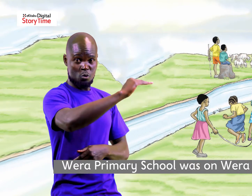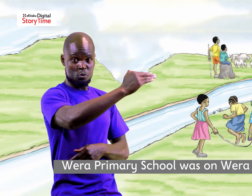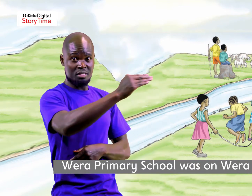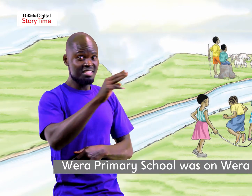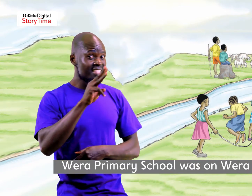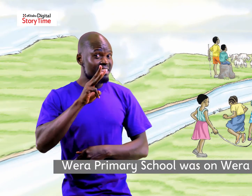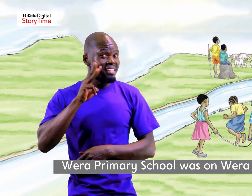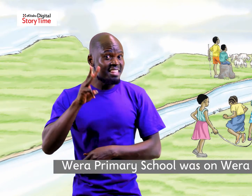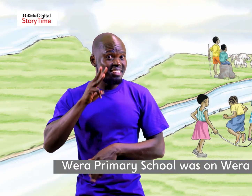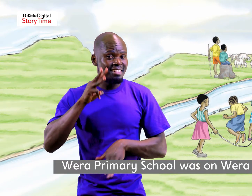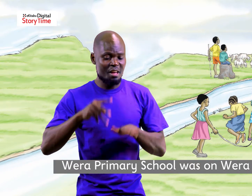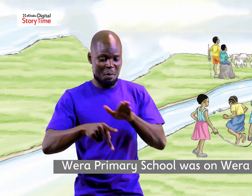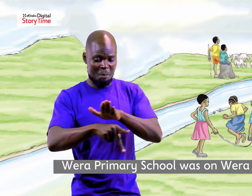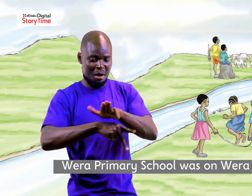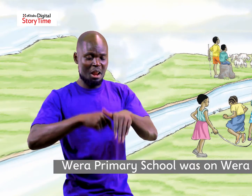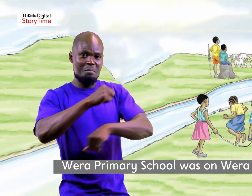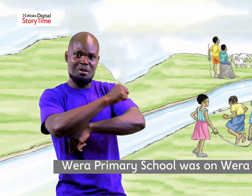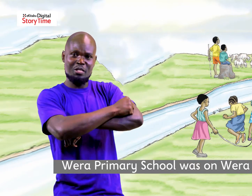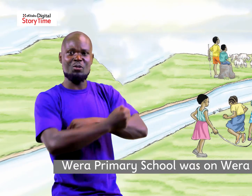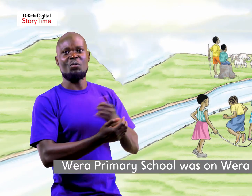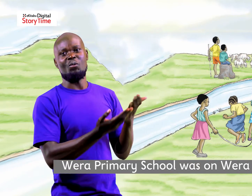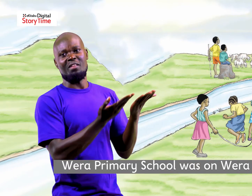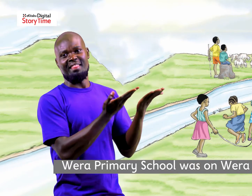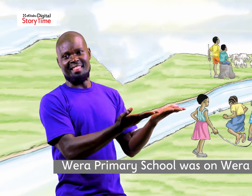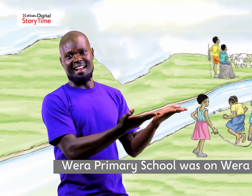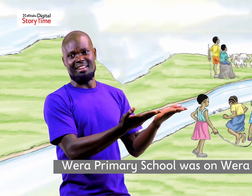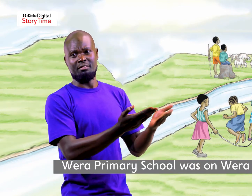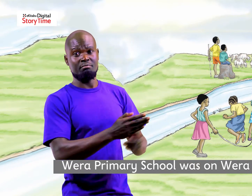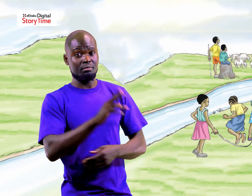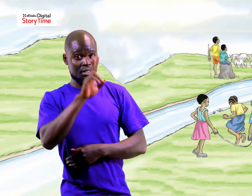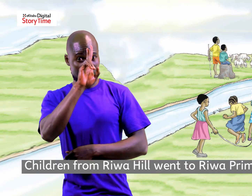wera primary school was on wera hill